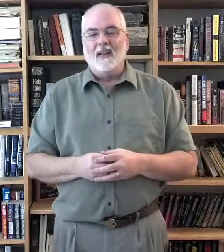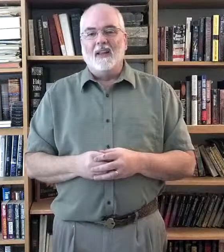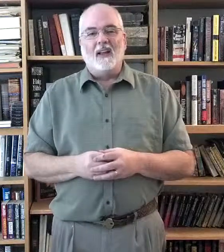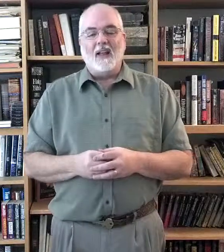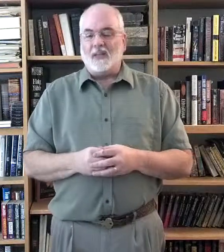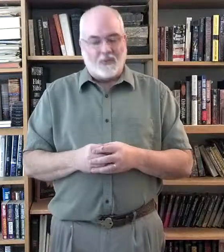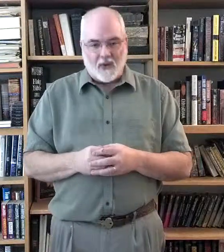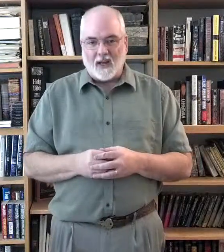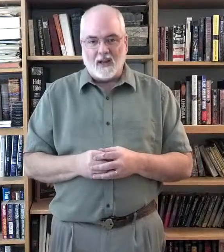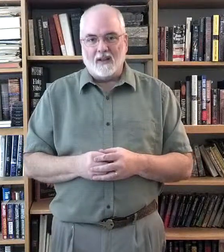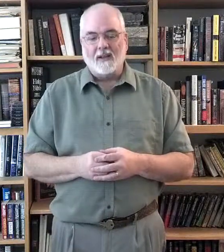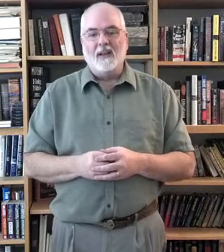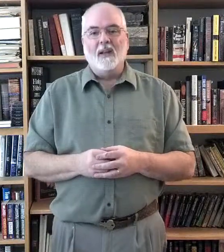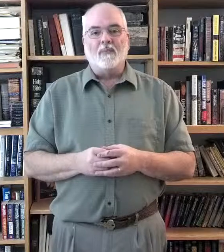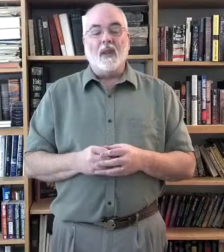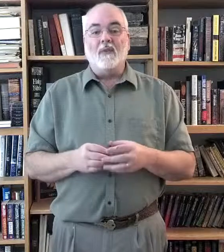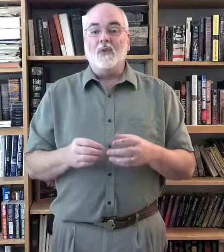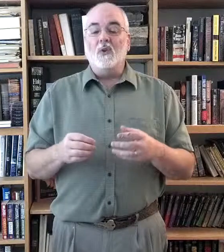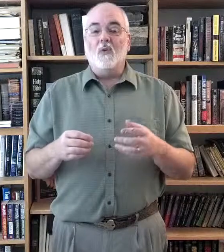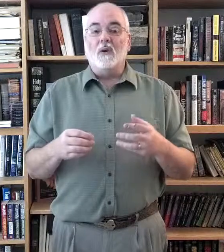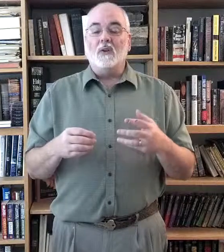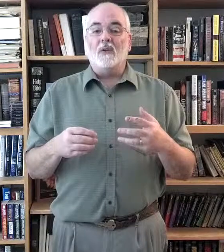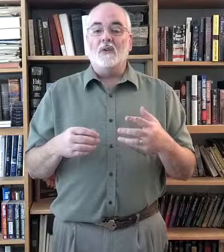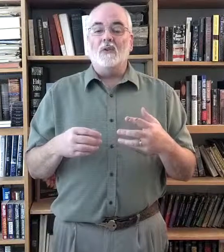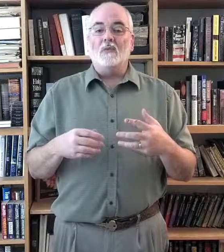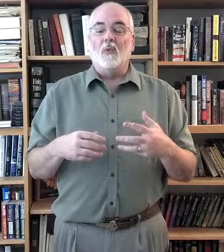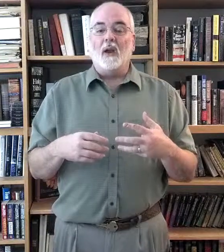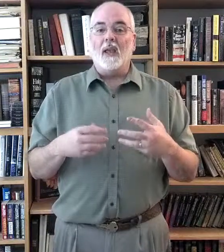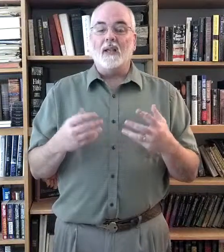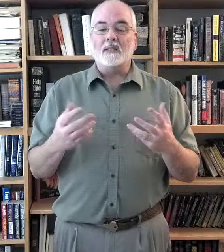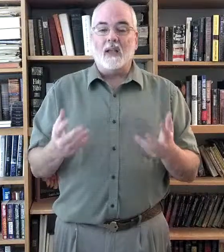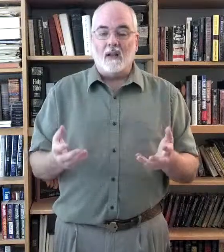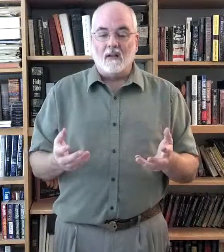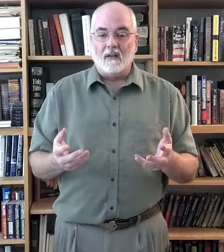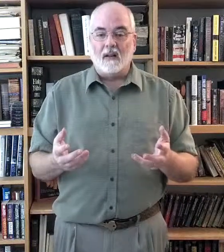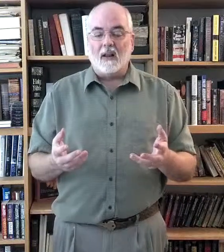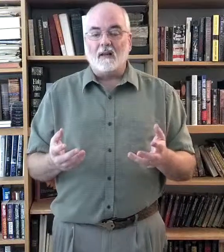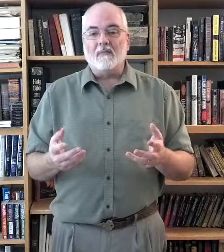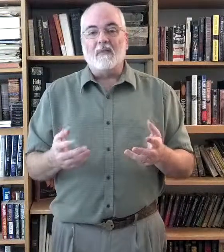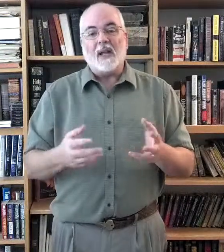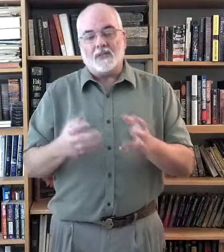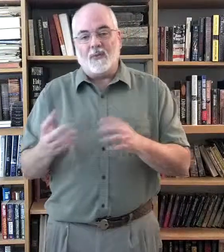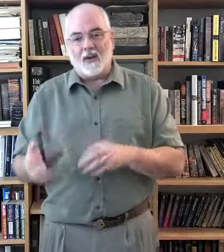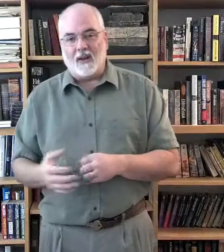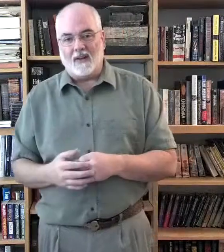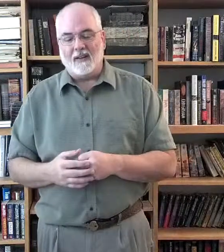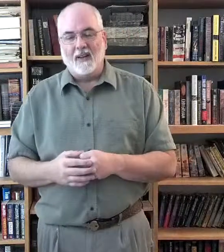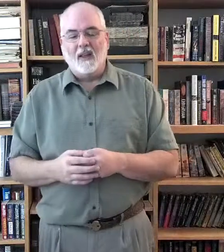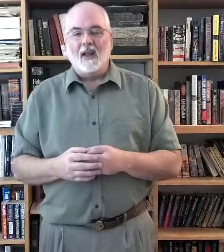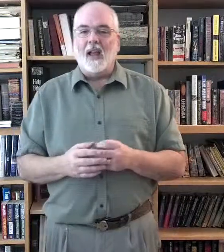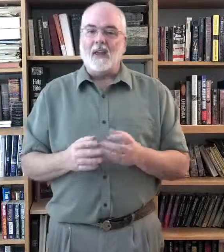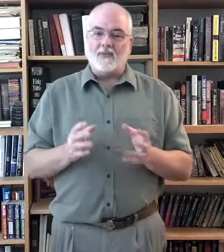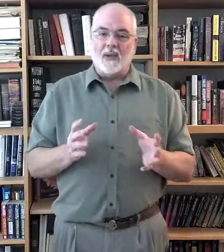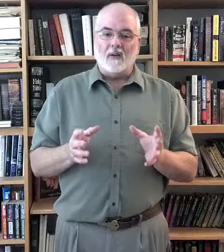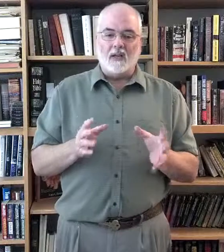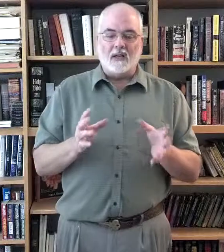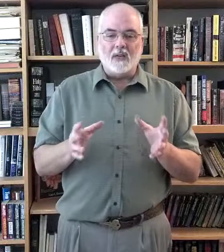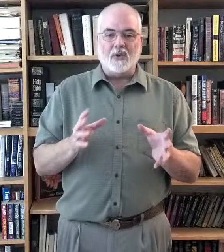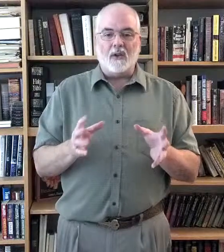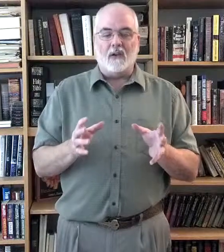That's fine. If you want to use more ASL, that's fine. I have found in teaching on